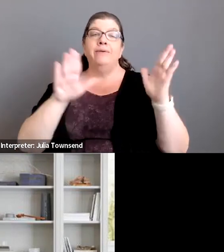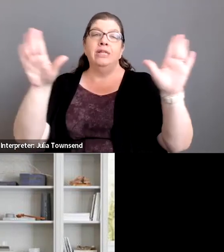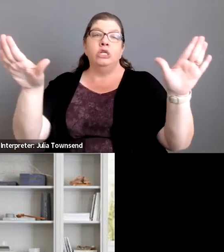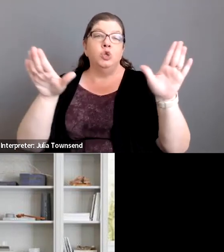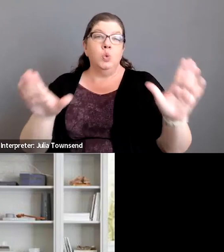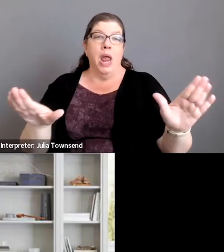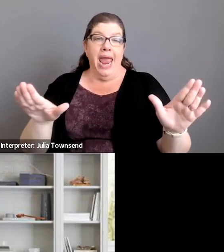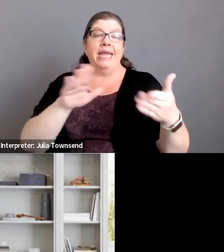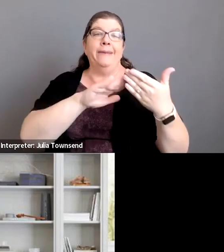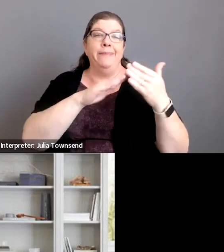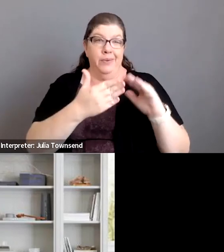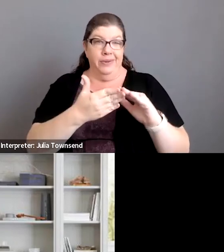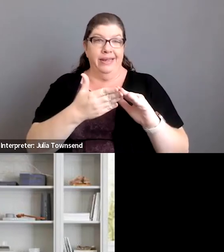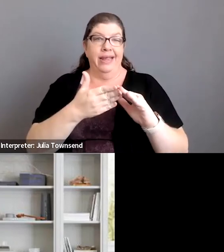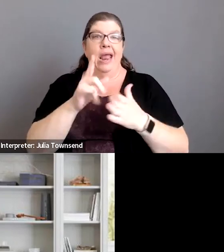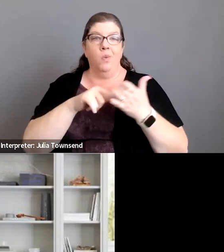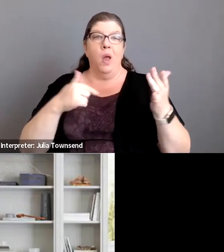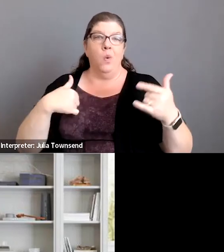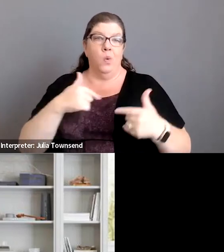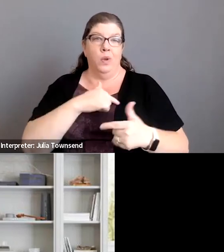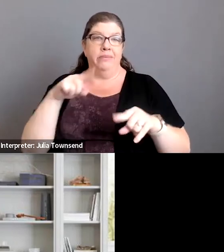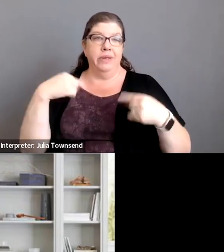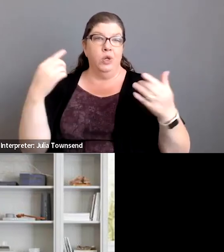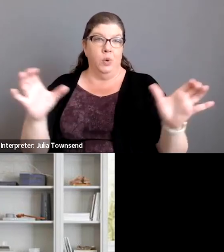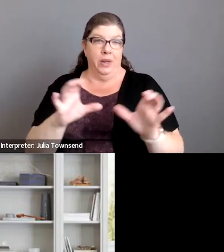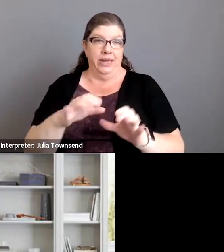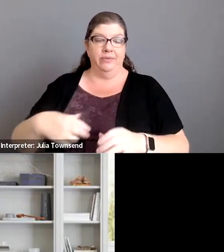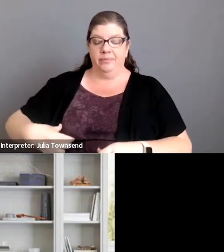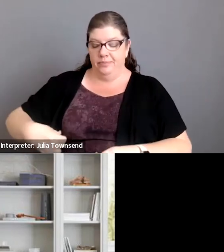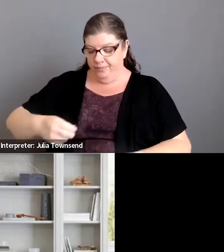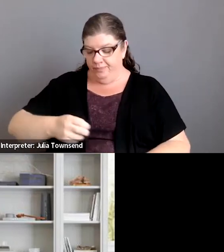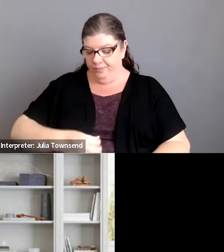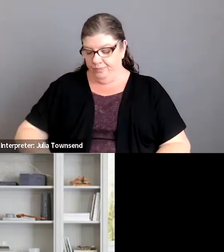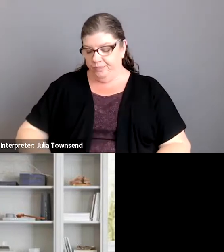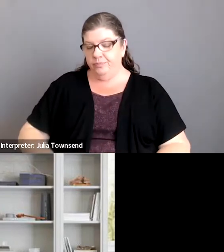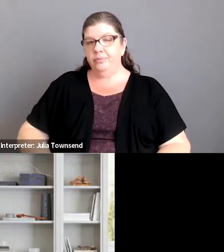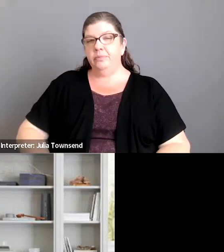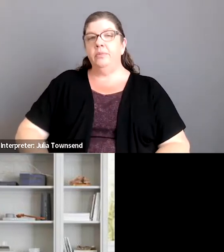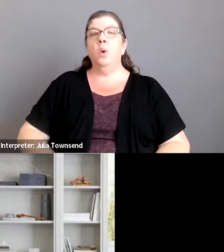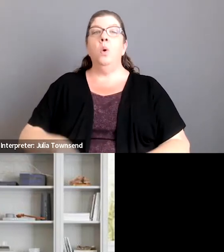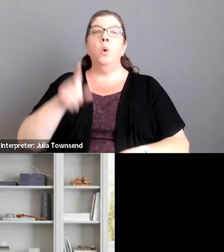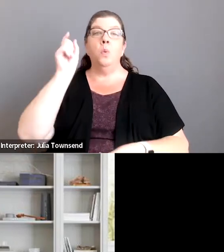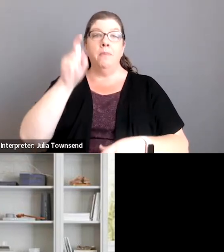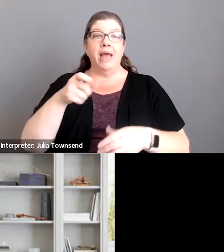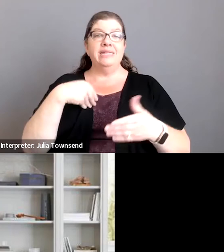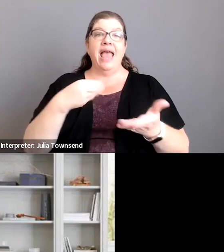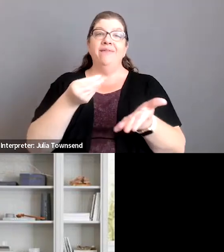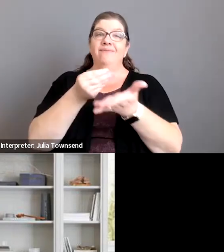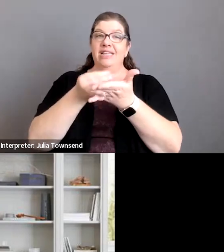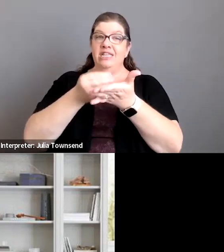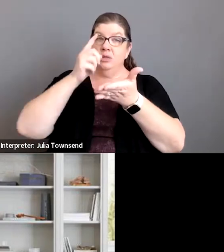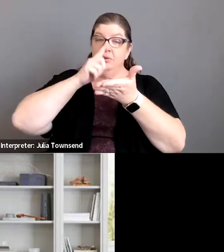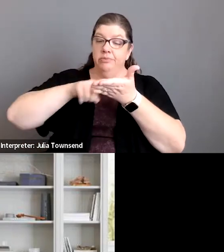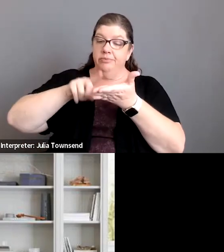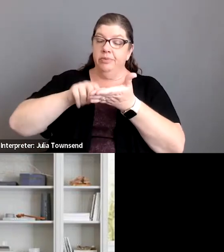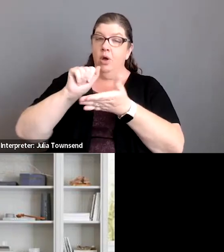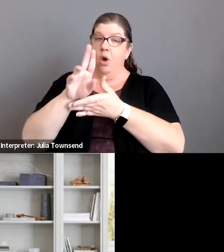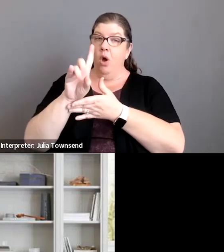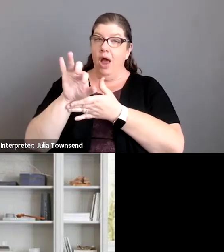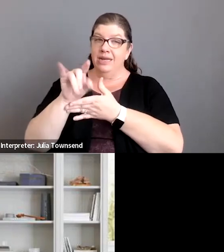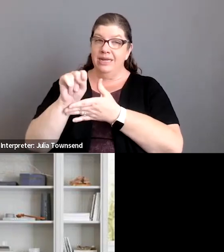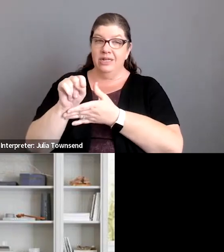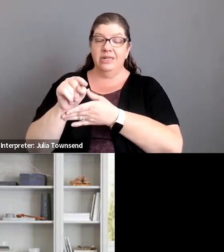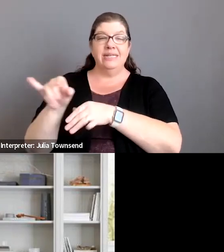community and the things that we're doing we do have to have fiscal audits just like our regular